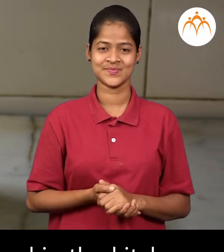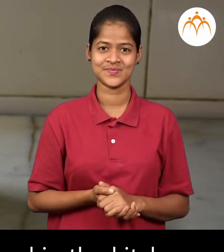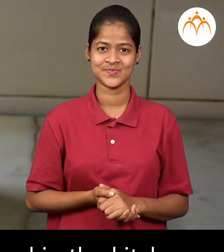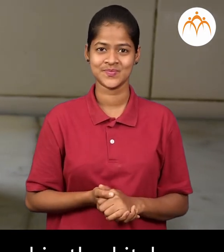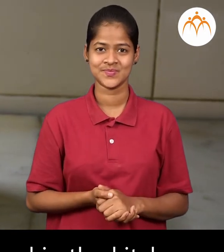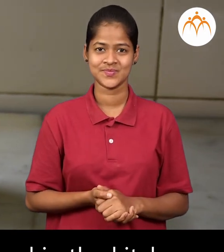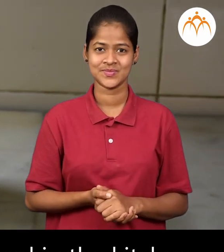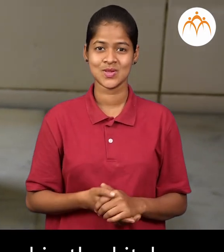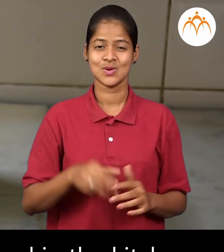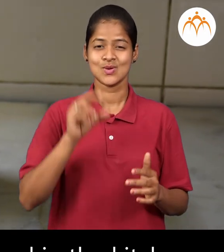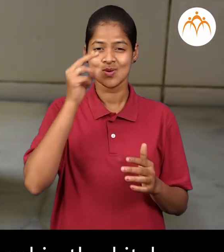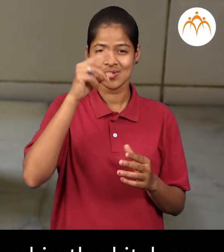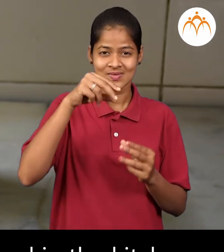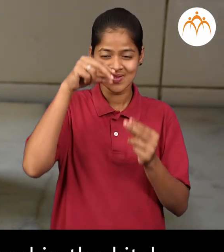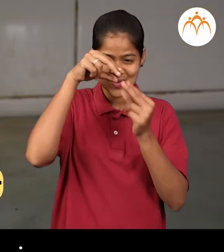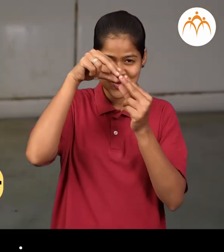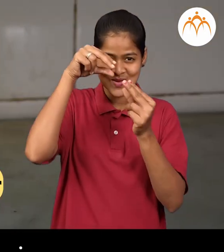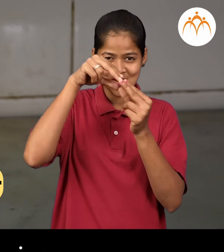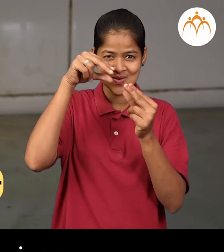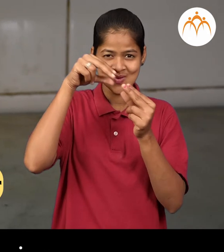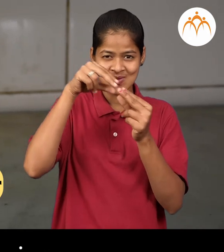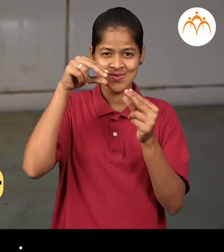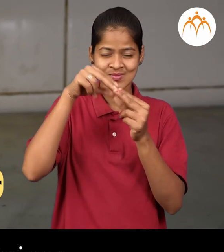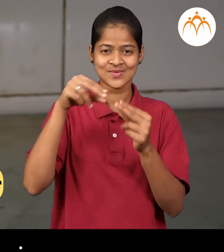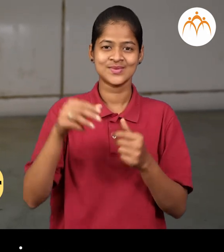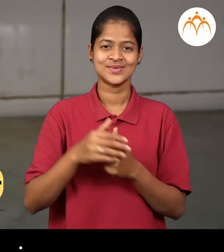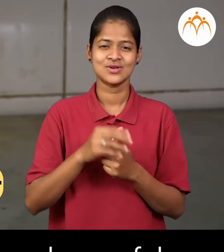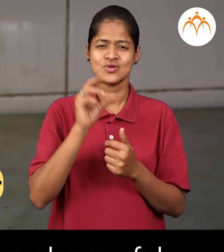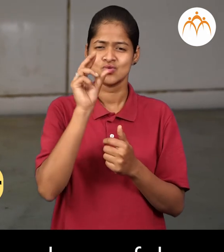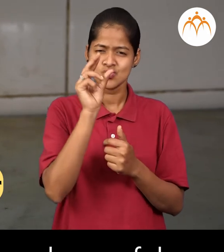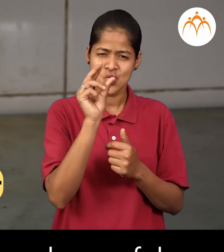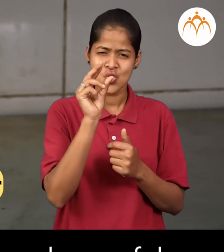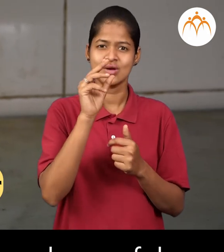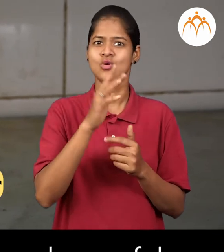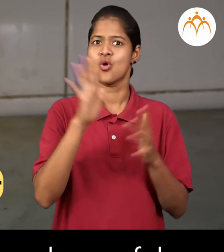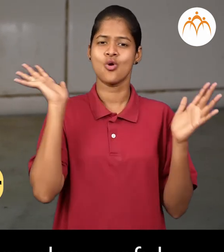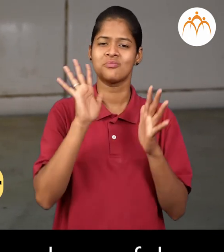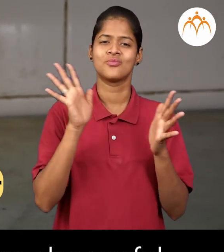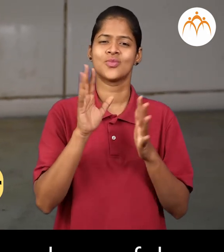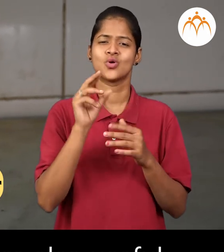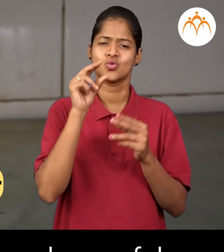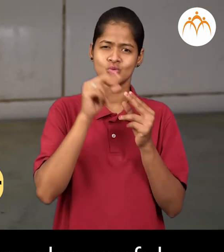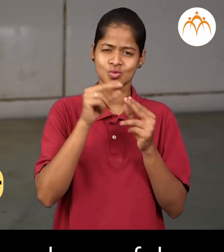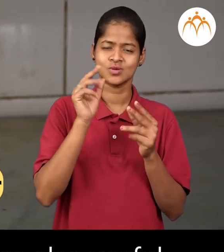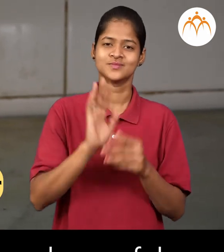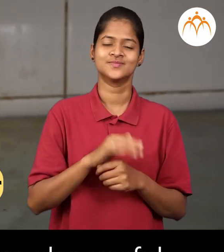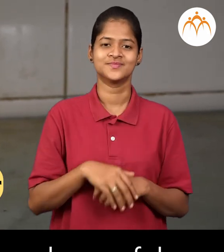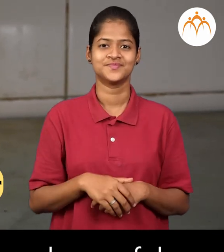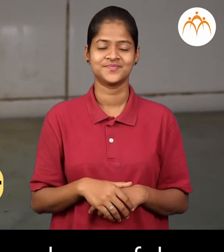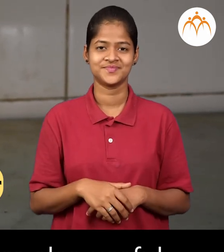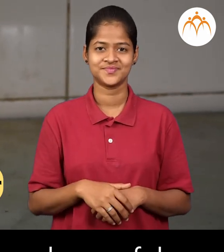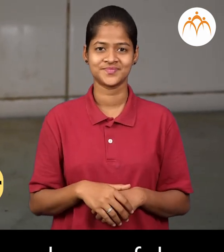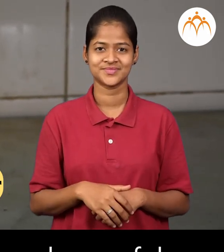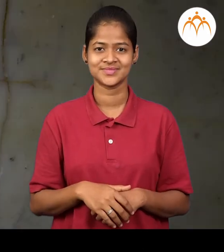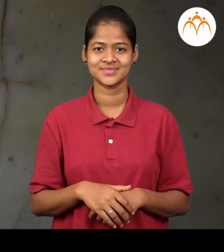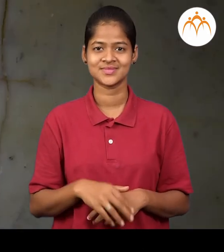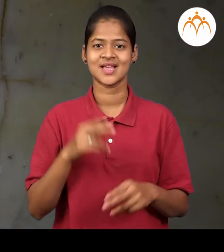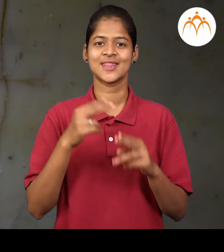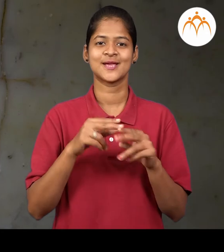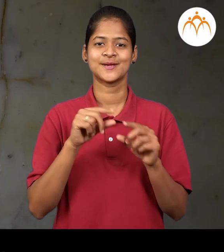kitchen. Small container Small containers are also useful. Laddle